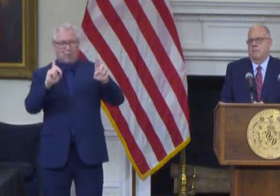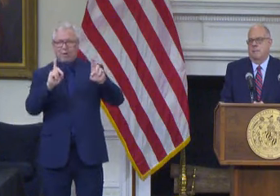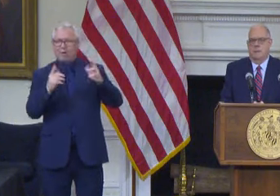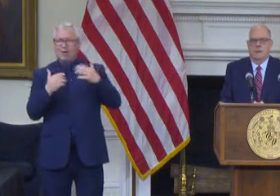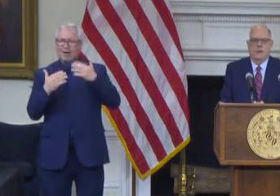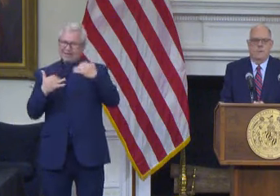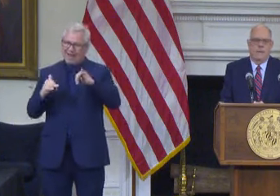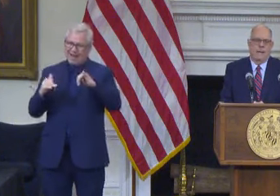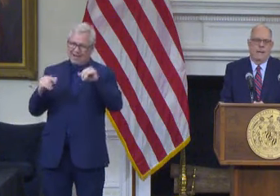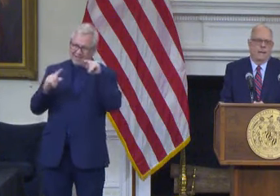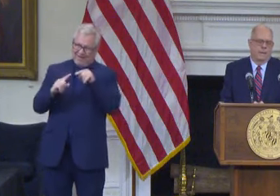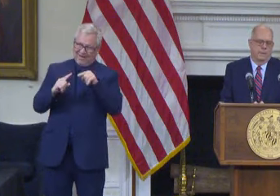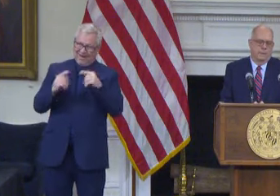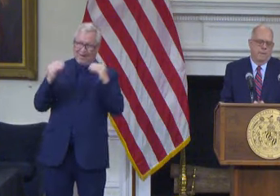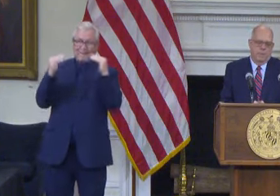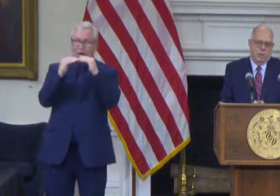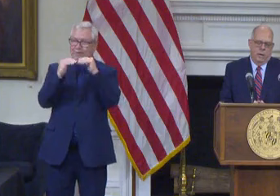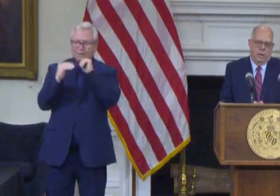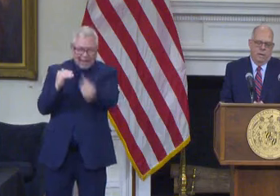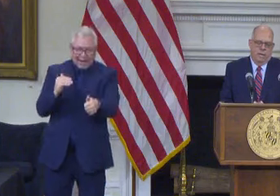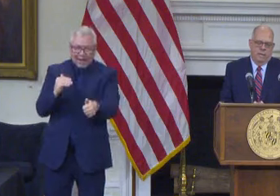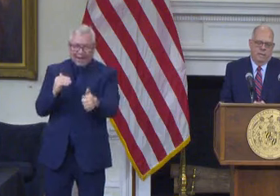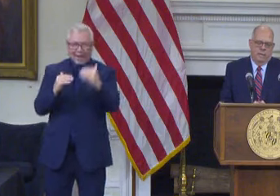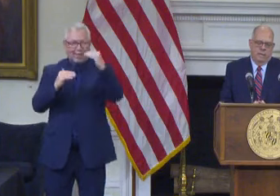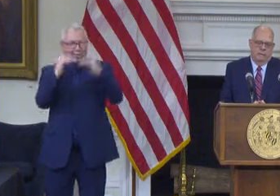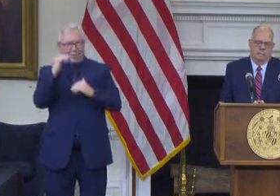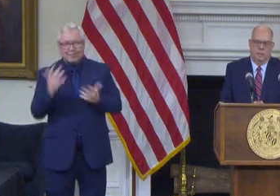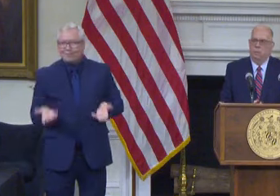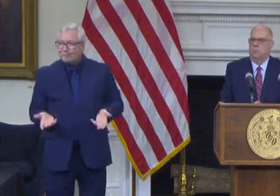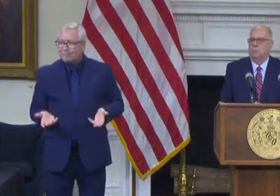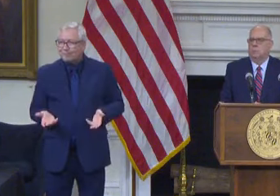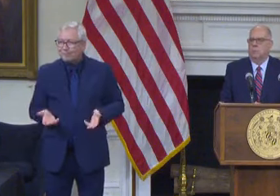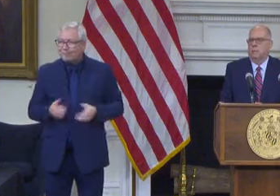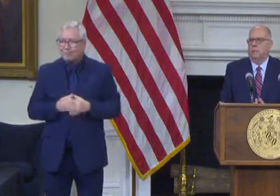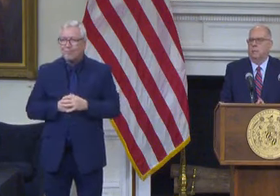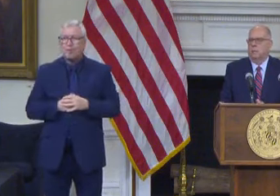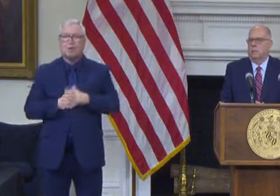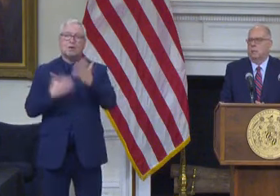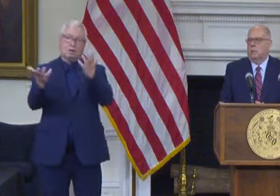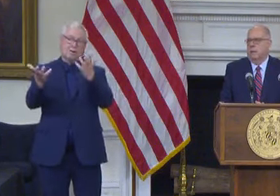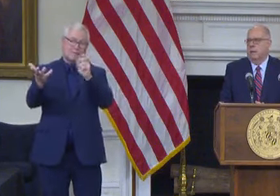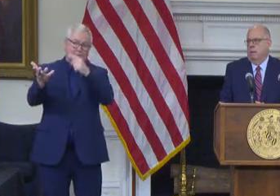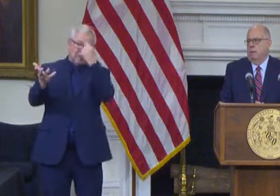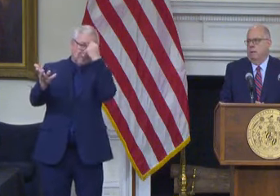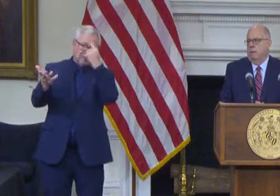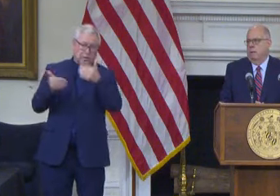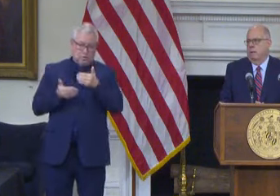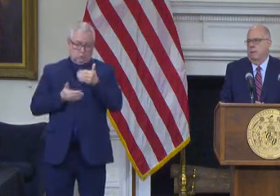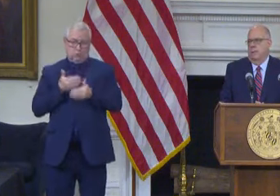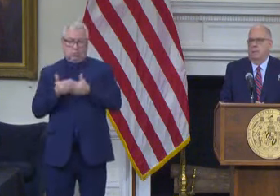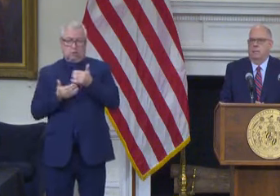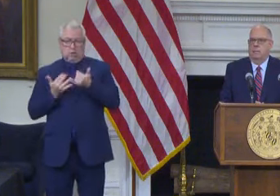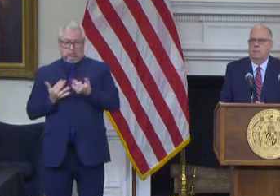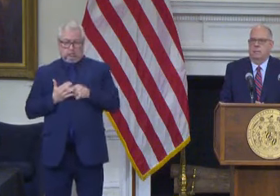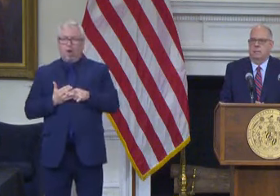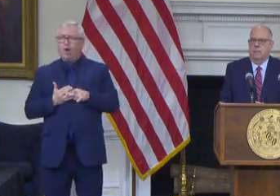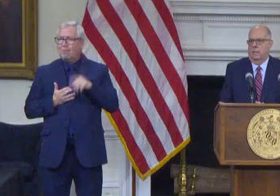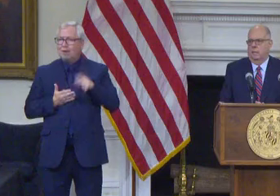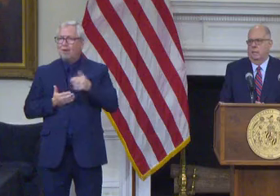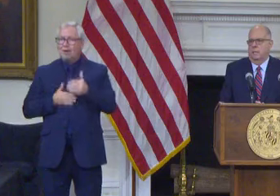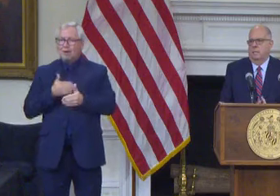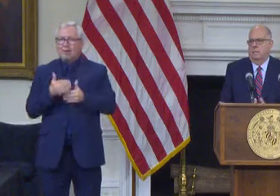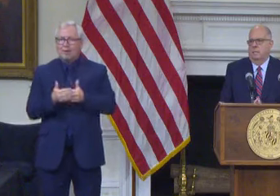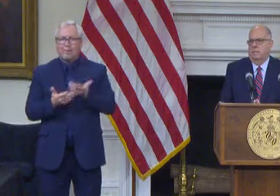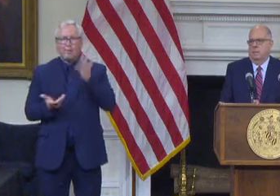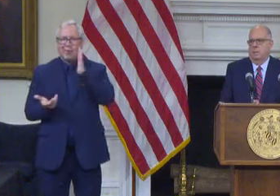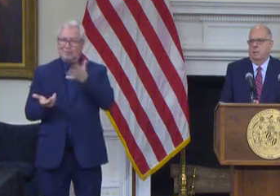and so I I think you know we'll the process is starting now my guess is that they'll